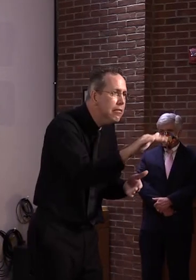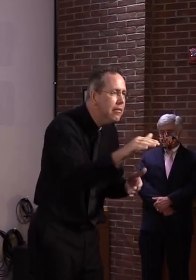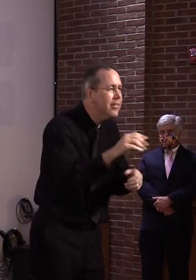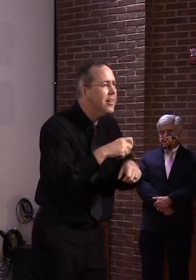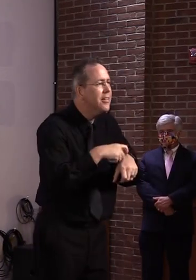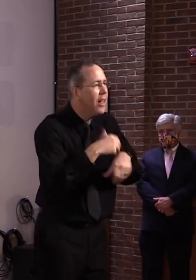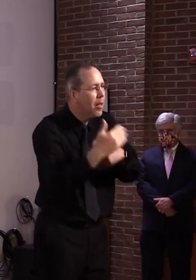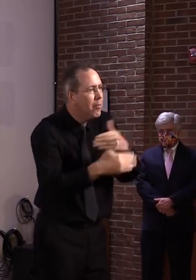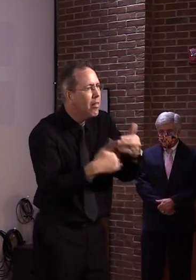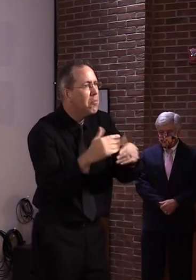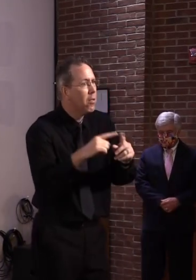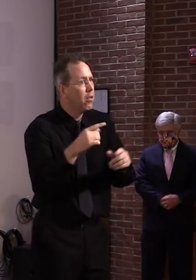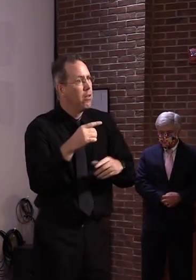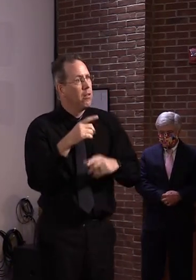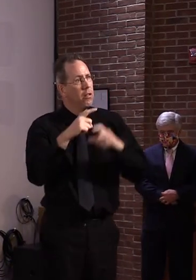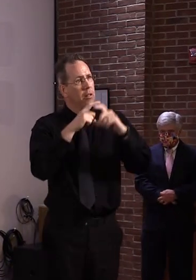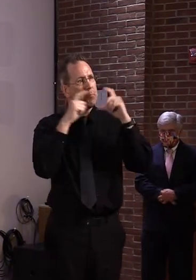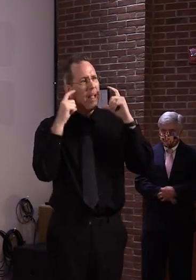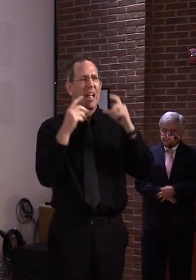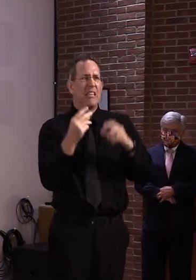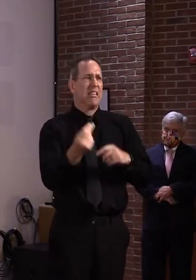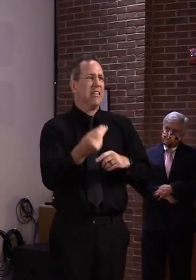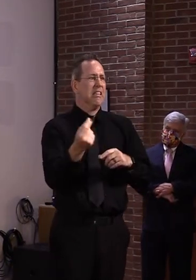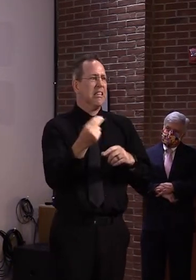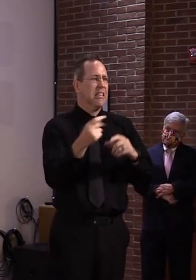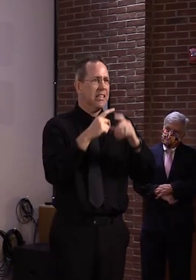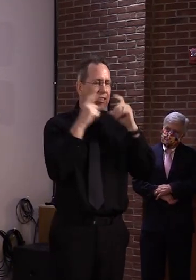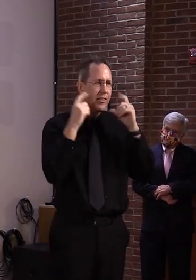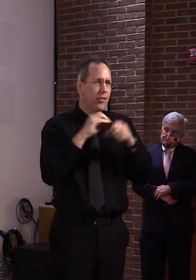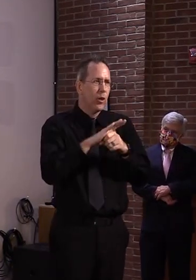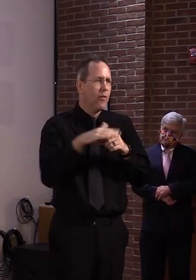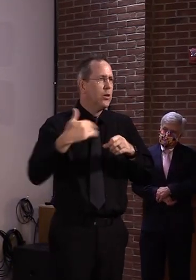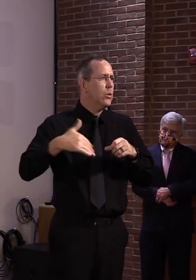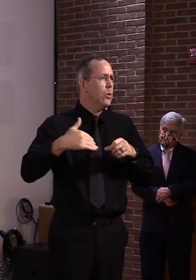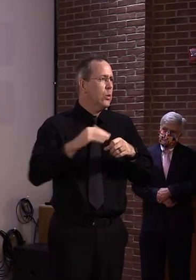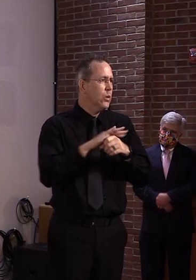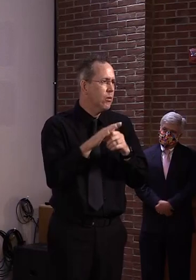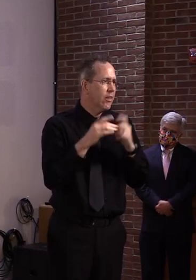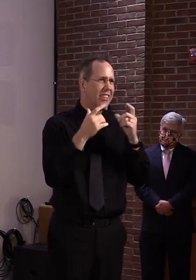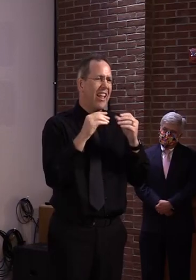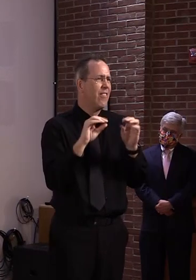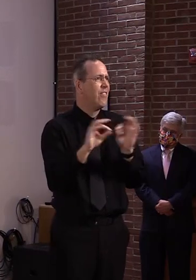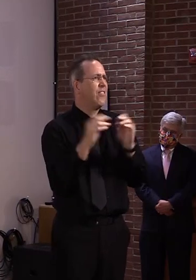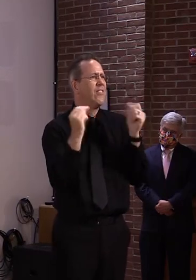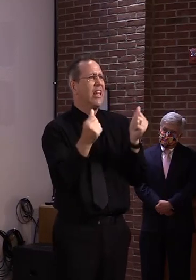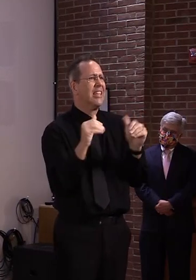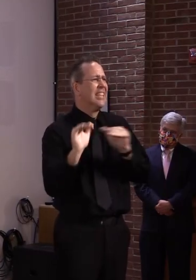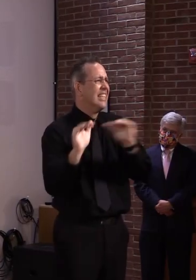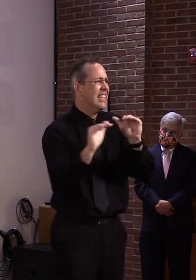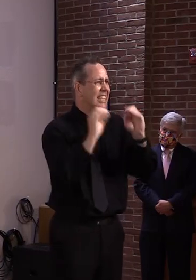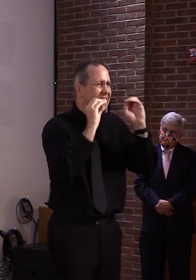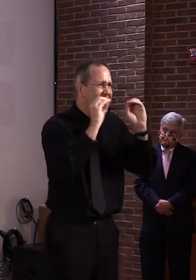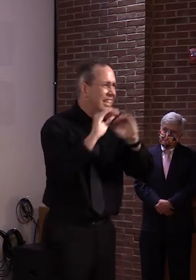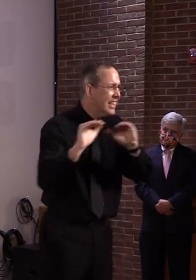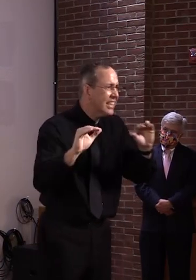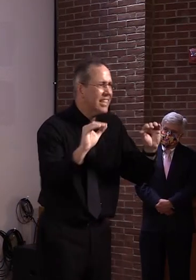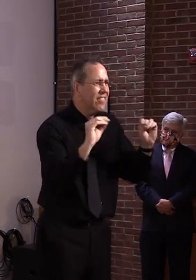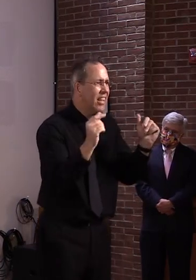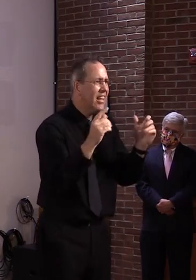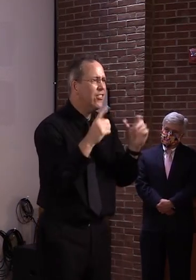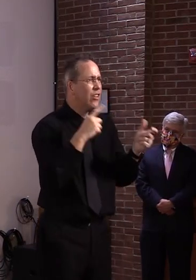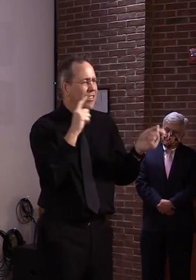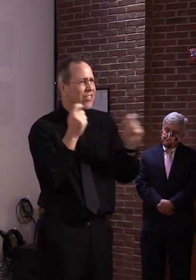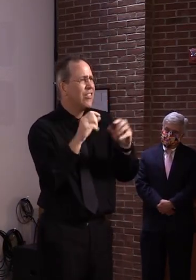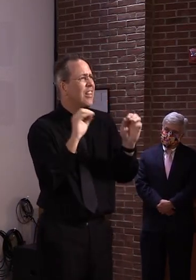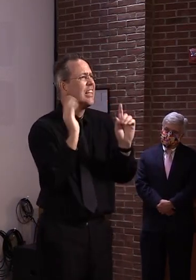We hopefully won't be in this pandemic forever and hopefully we will have a much easier time in the pandemic because we've been